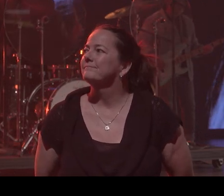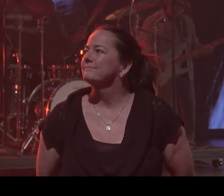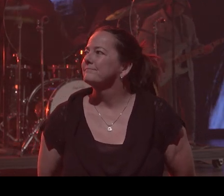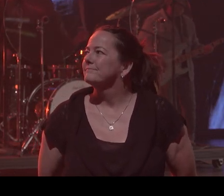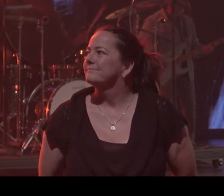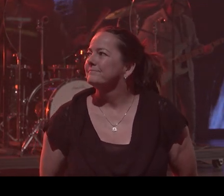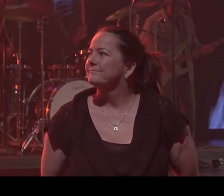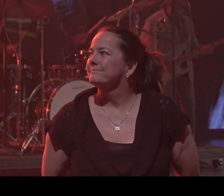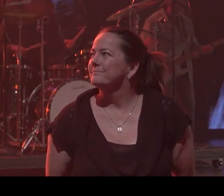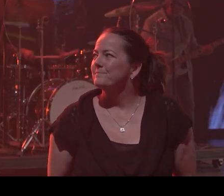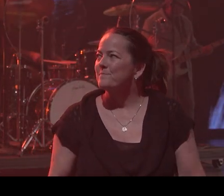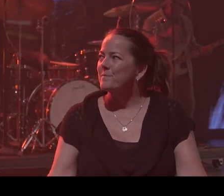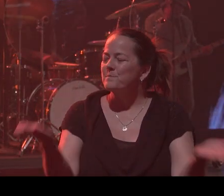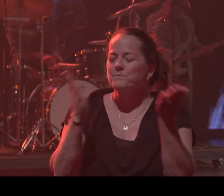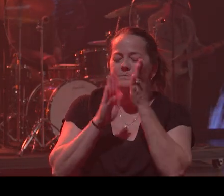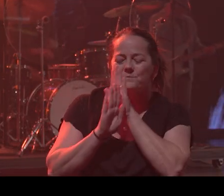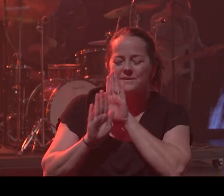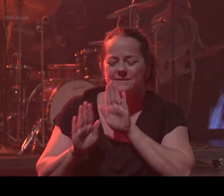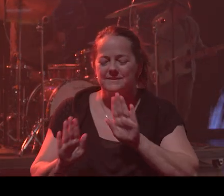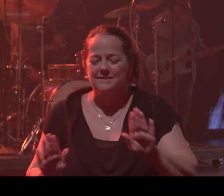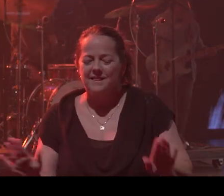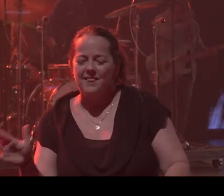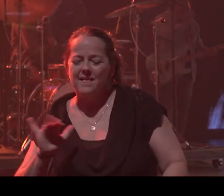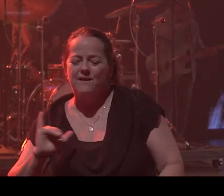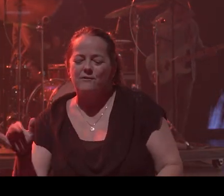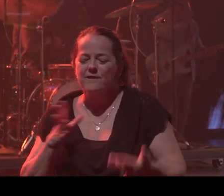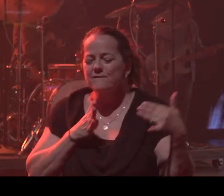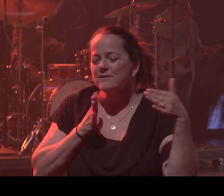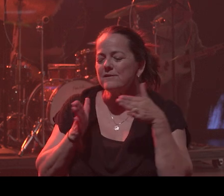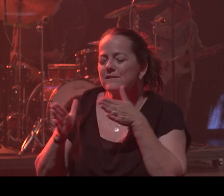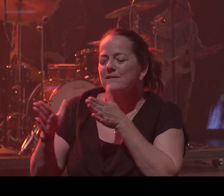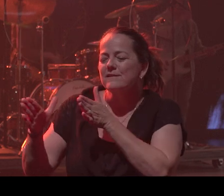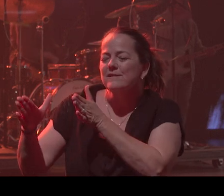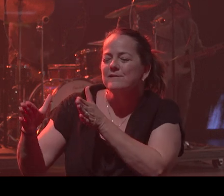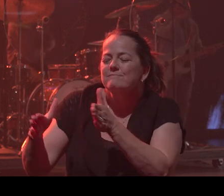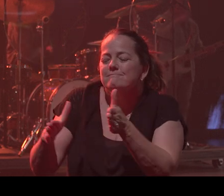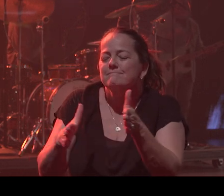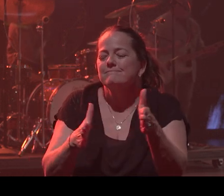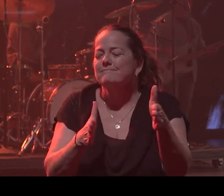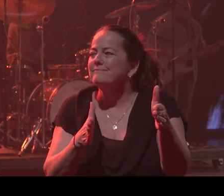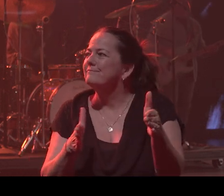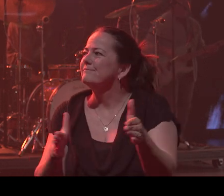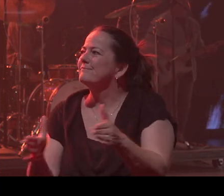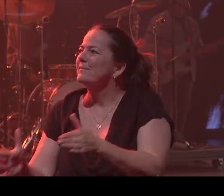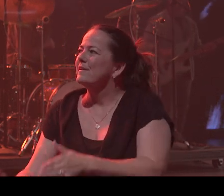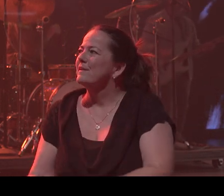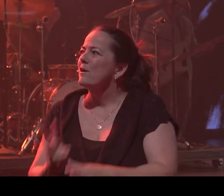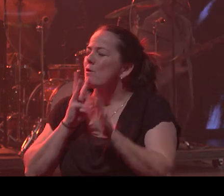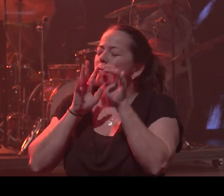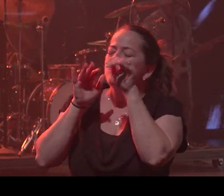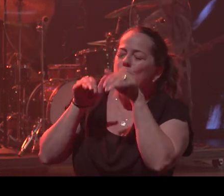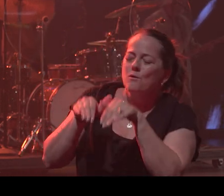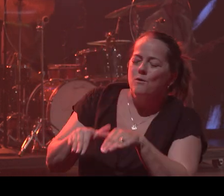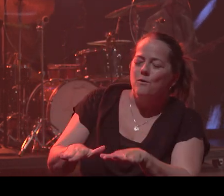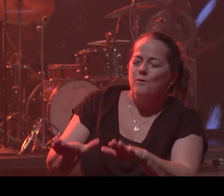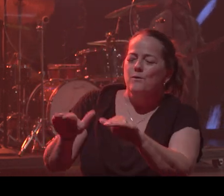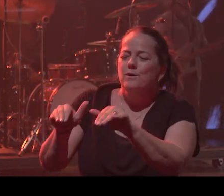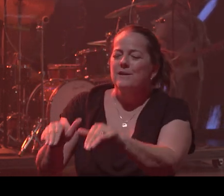Peace like a river. Falling freely to the sea.